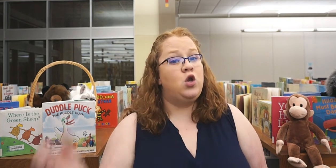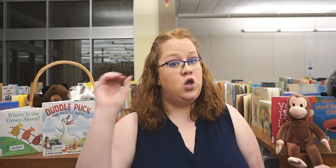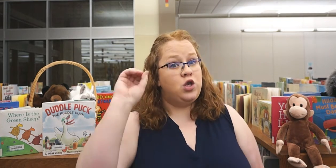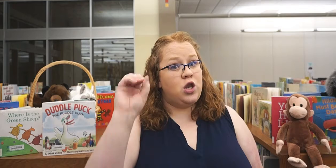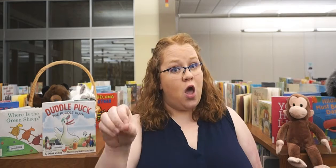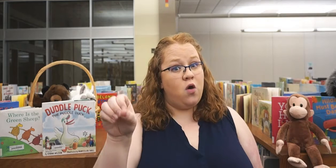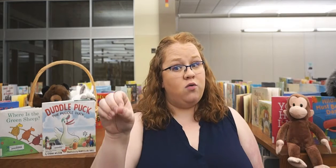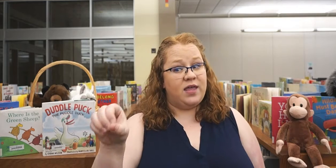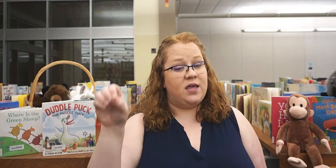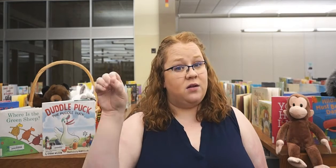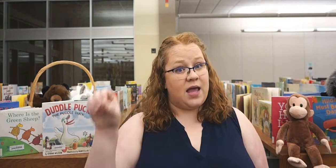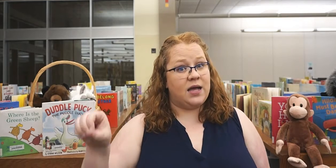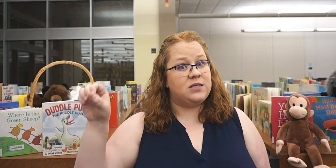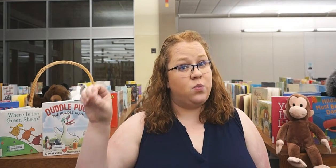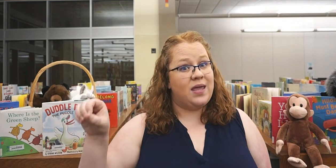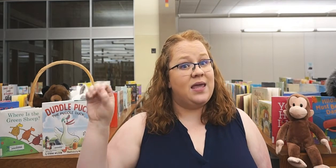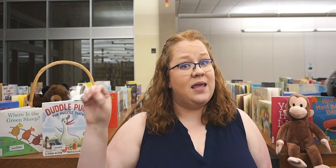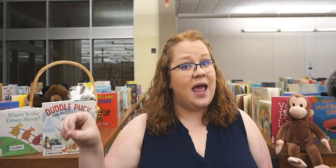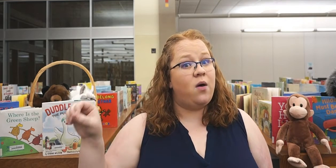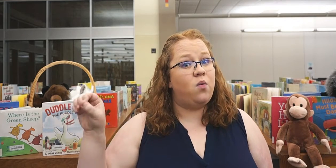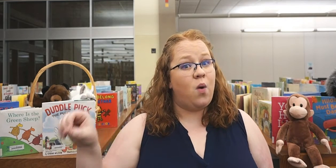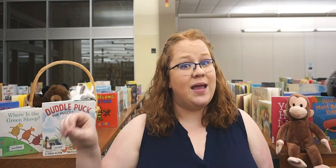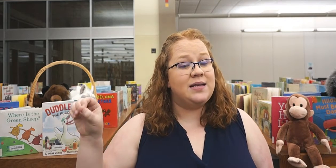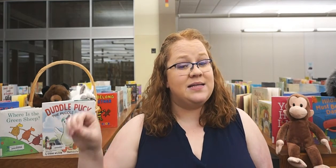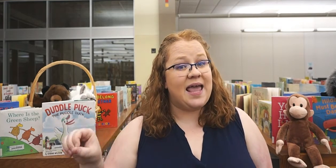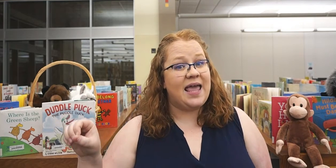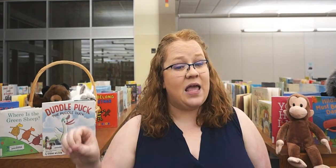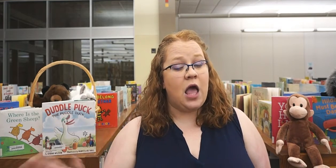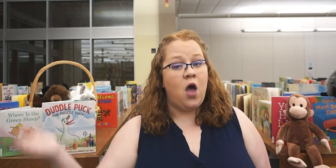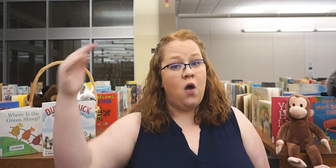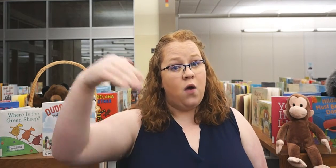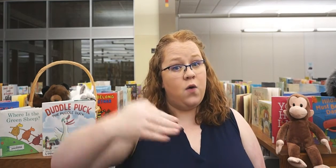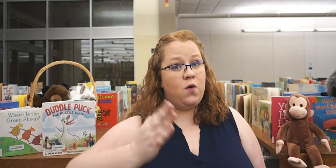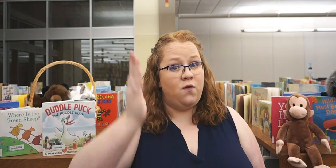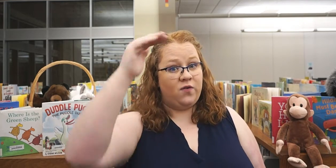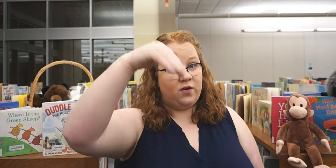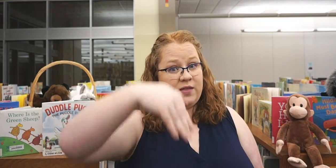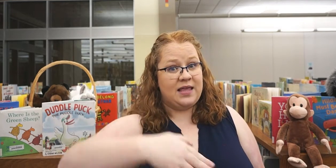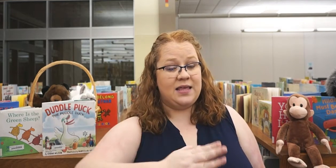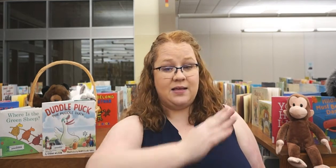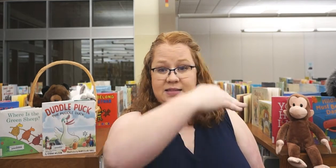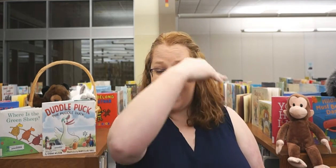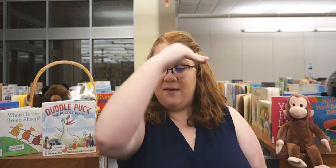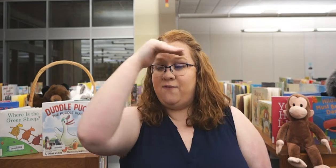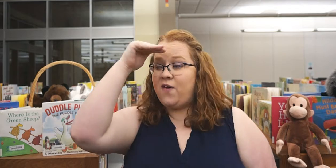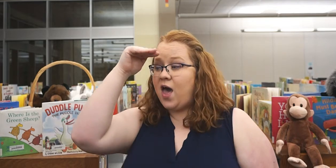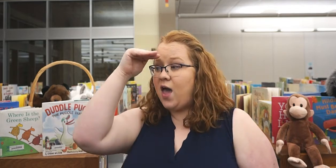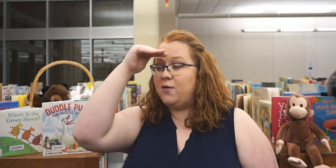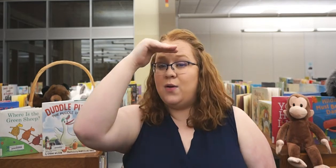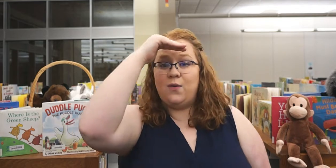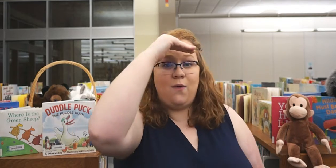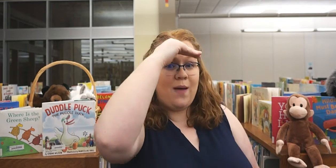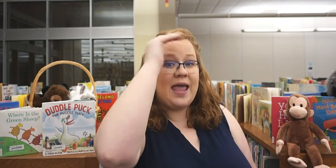No Little Ducks went out one day, over the hills and far away.